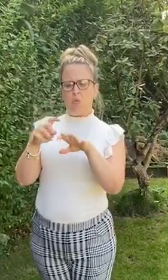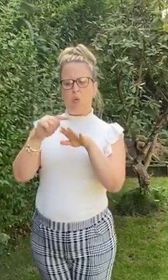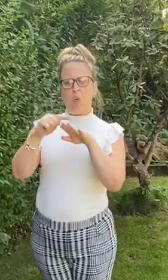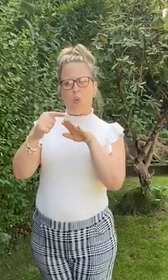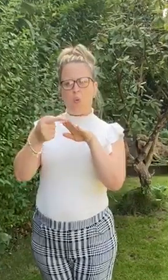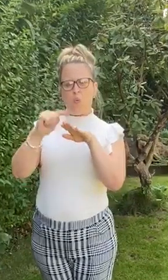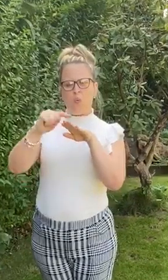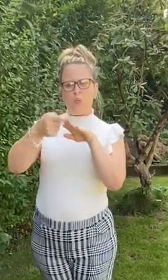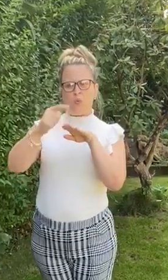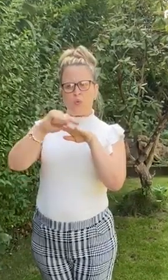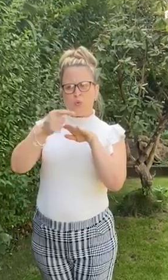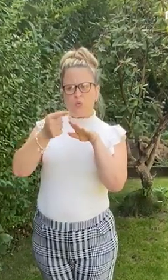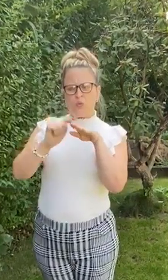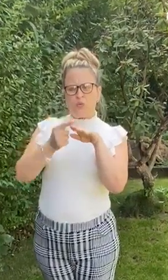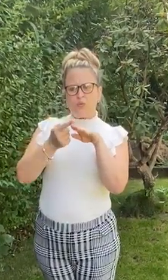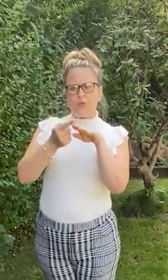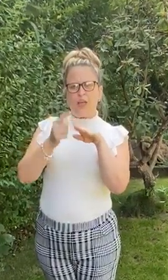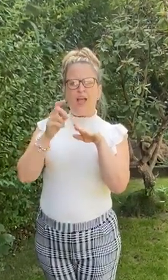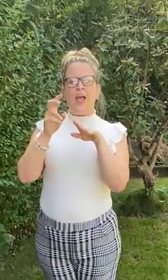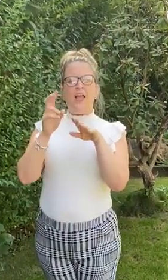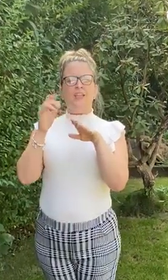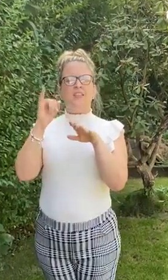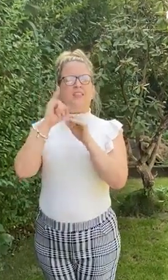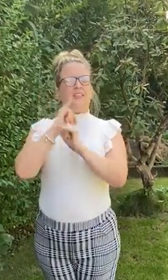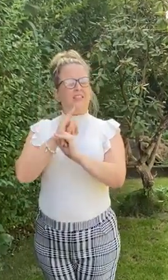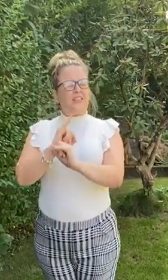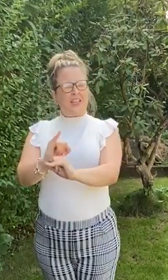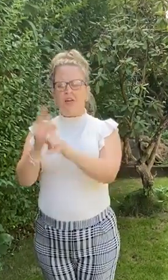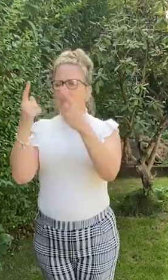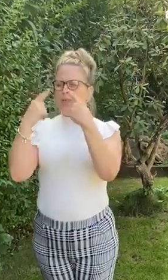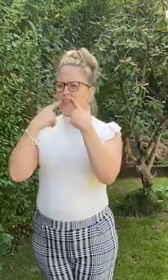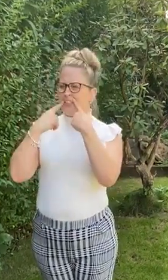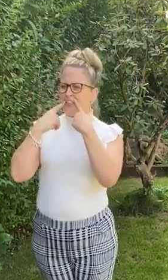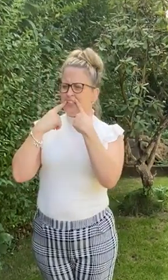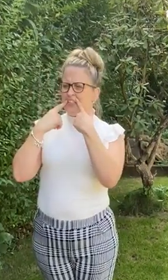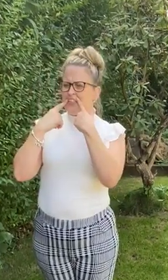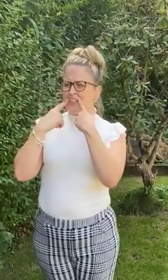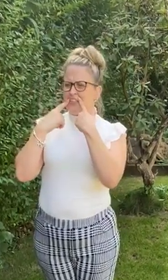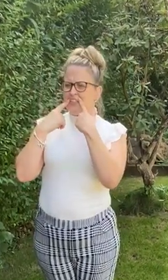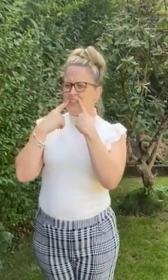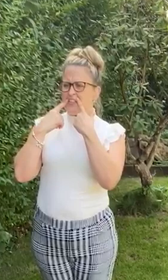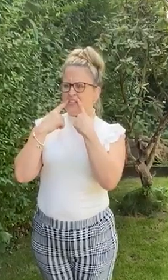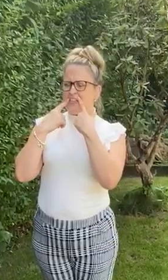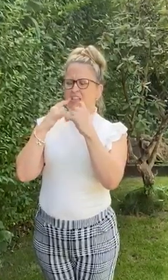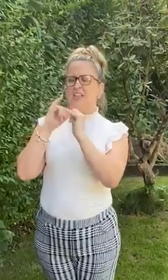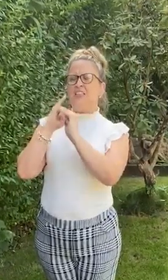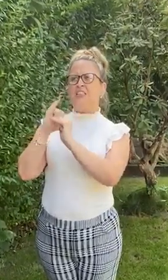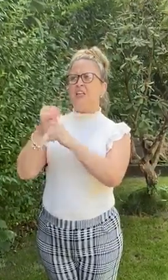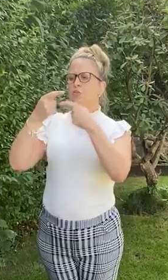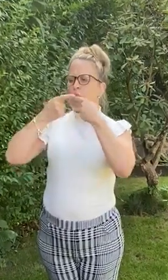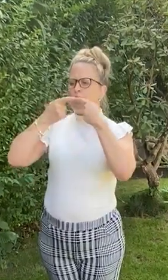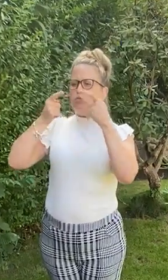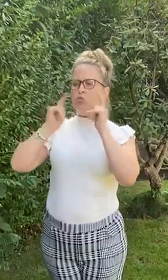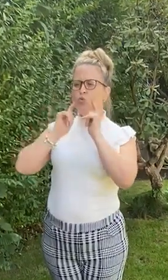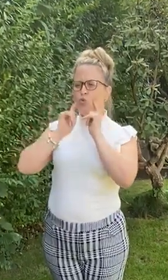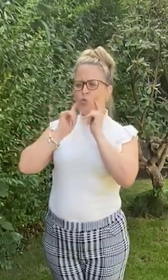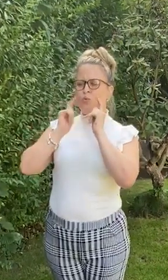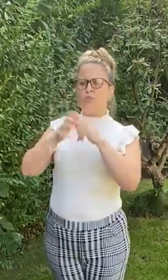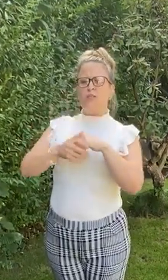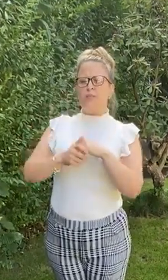and terrible teeth in his terrible jaws. Where are